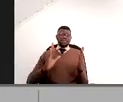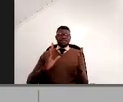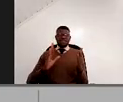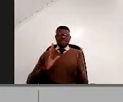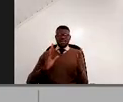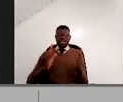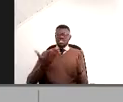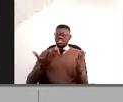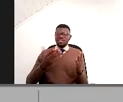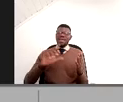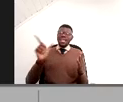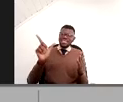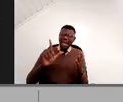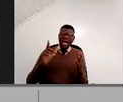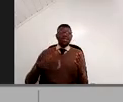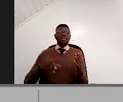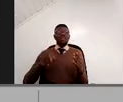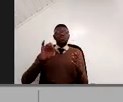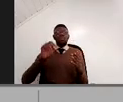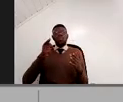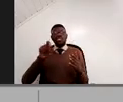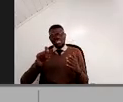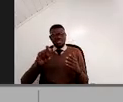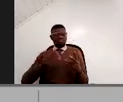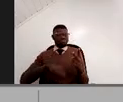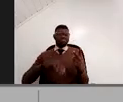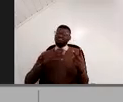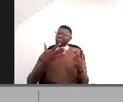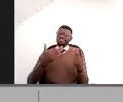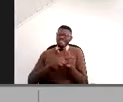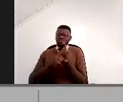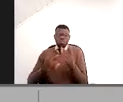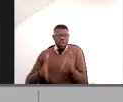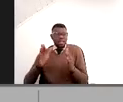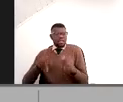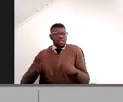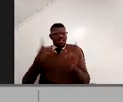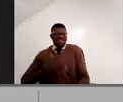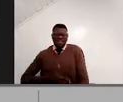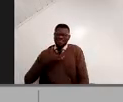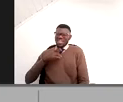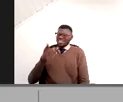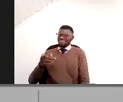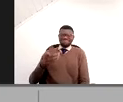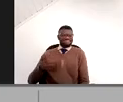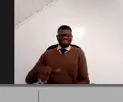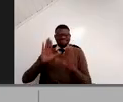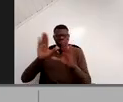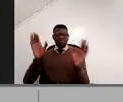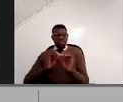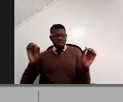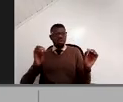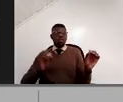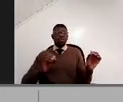per per liter or per cubic meter. And for them, it doesn't doesn't matter that much whether they pay three euros